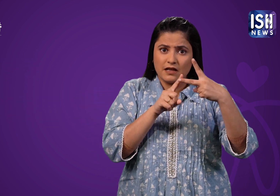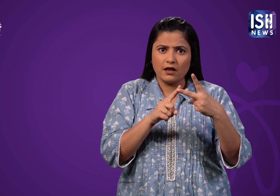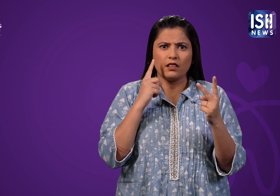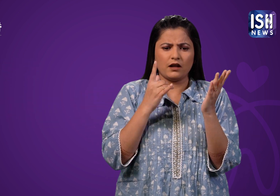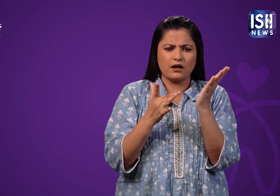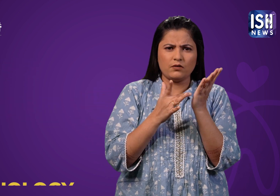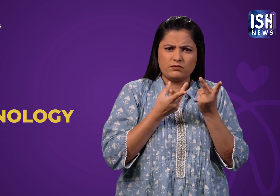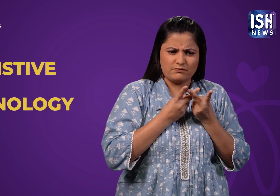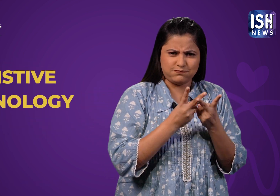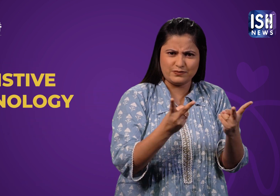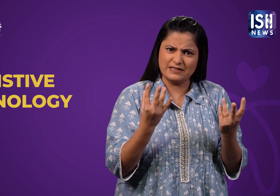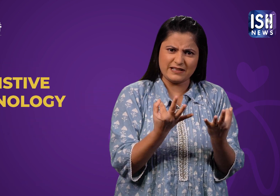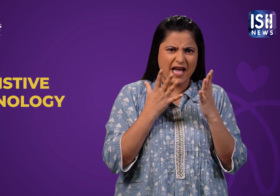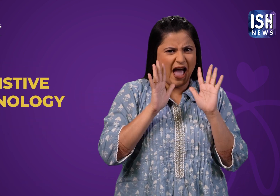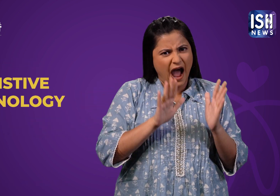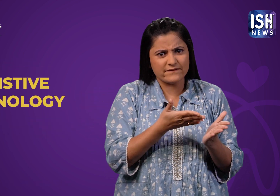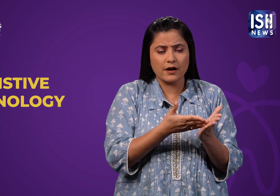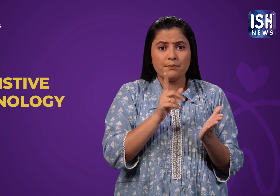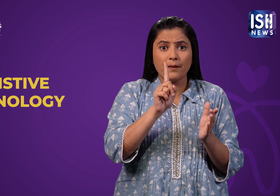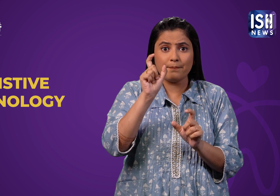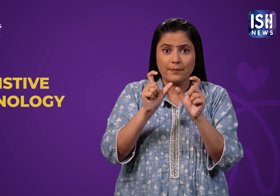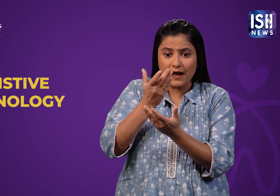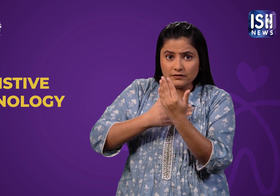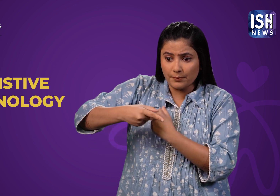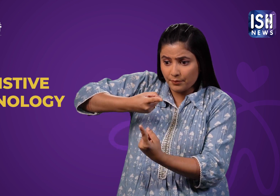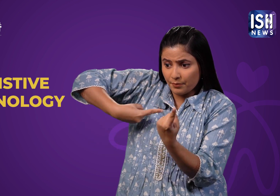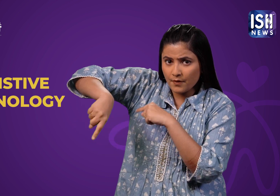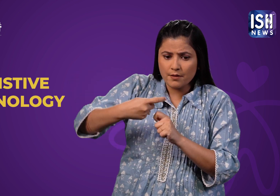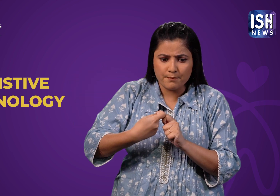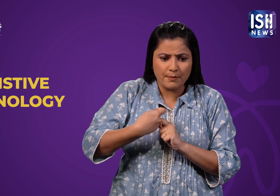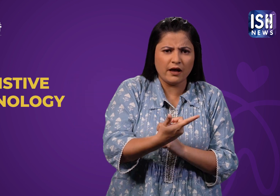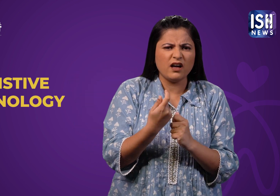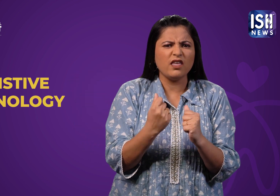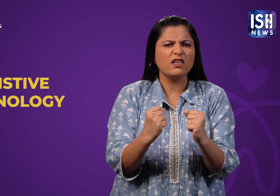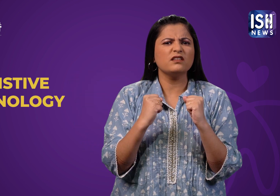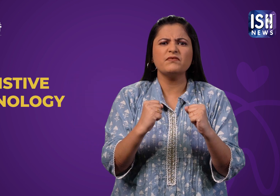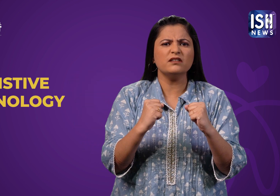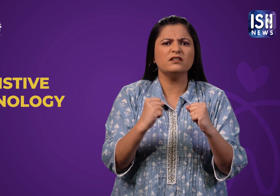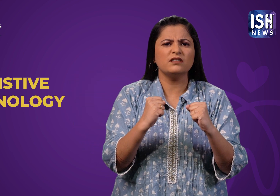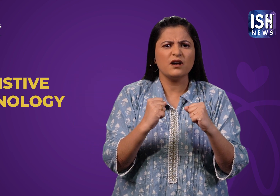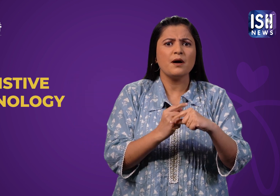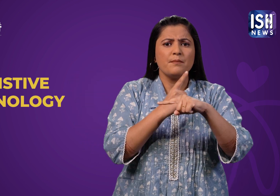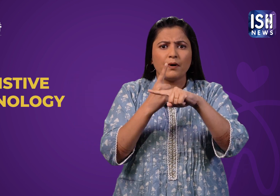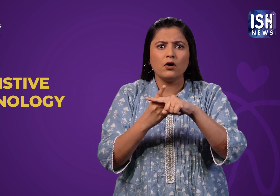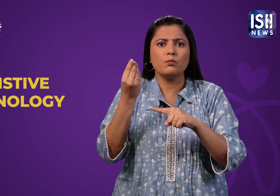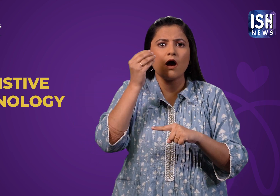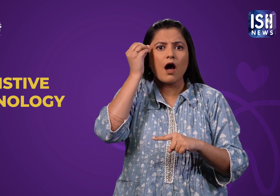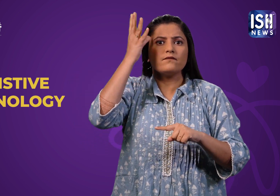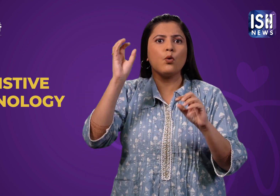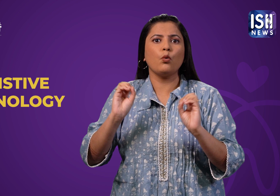Assistive Technology. The discussion will be focused on solutions for empowering and enhancing assistive